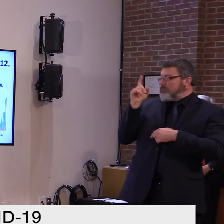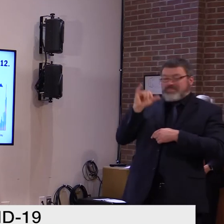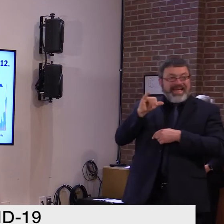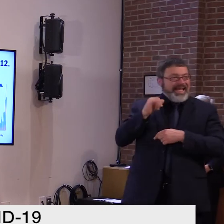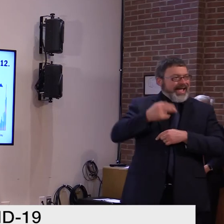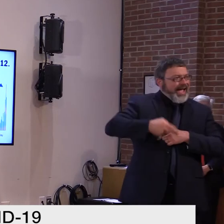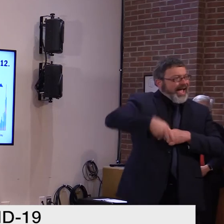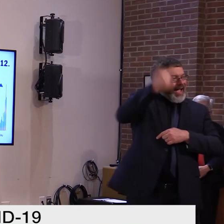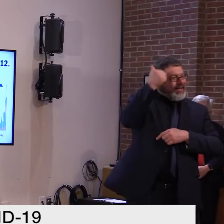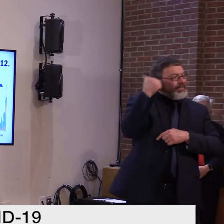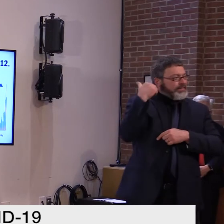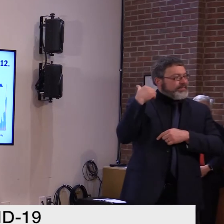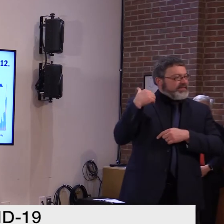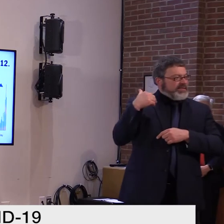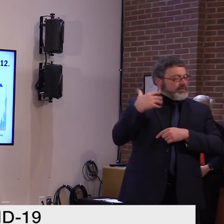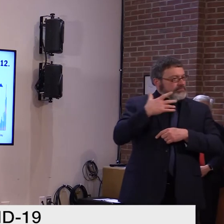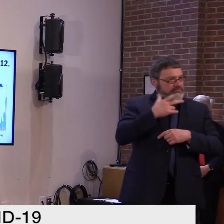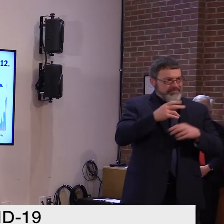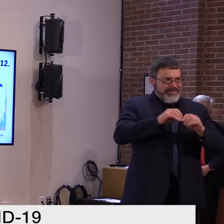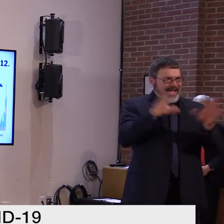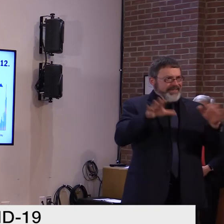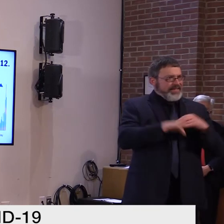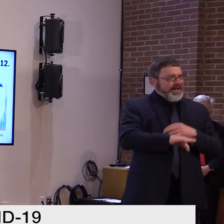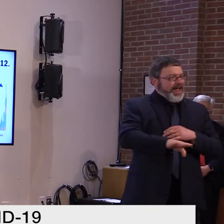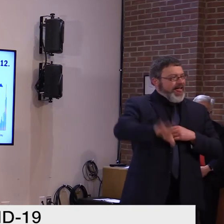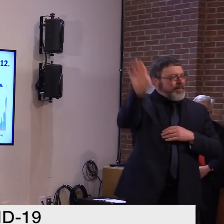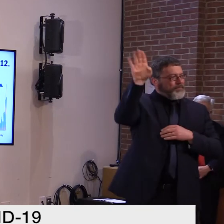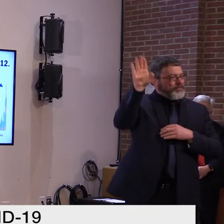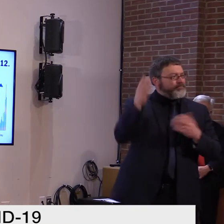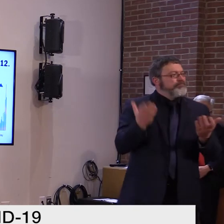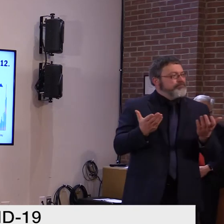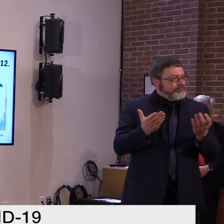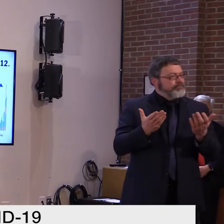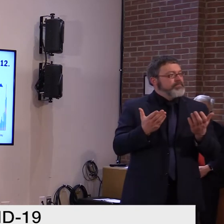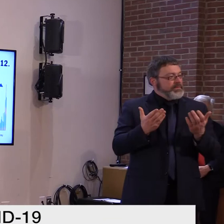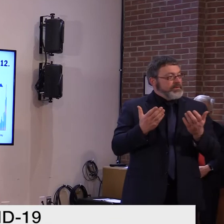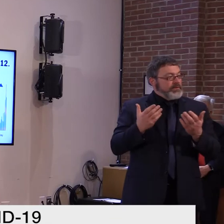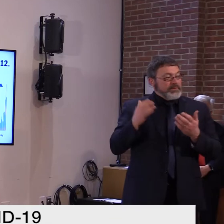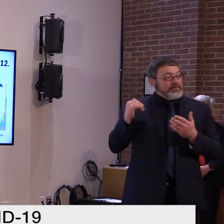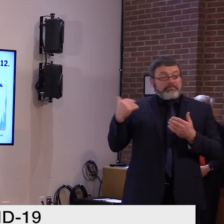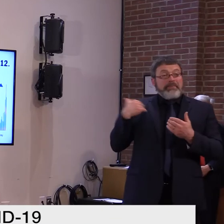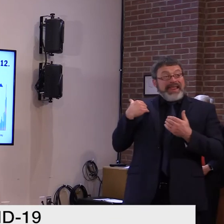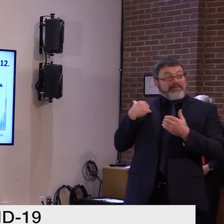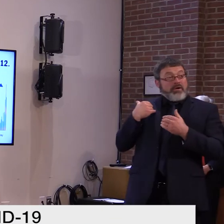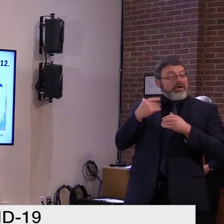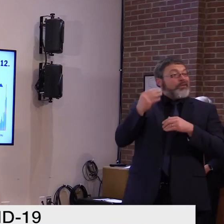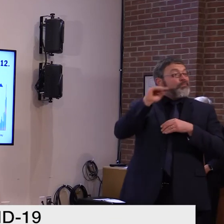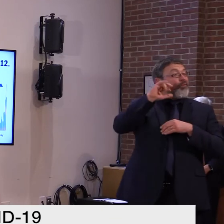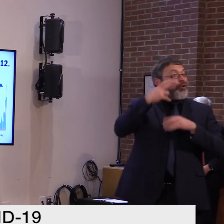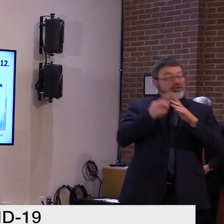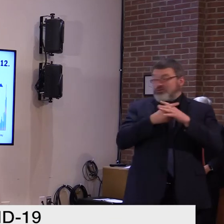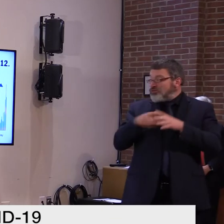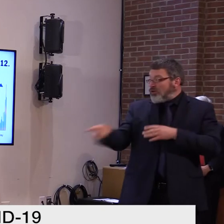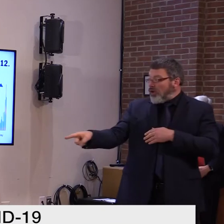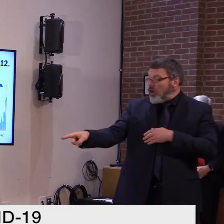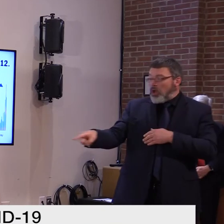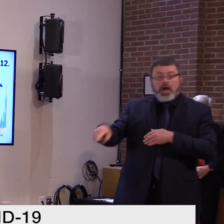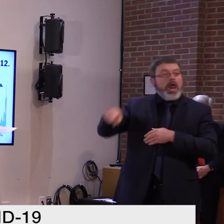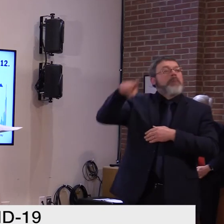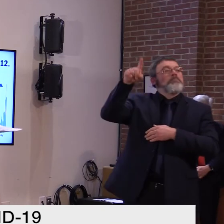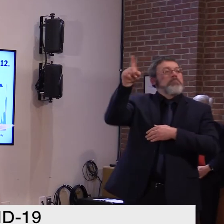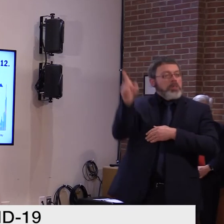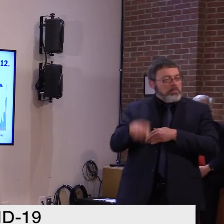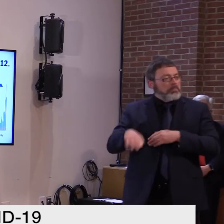we had some days that exceeded our early experience way back in March, after this